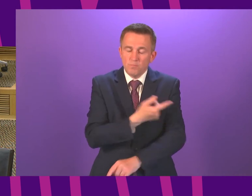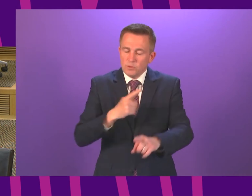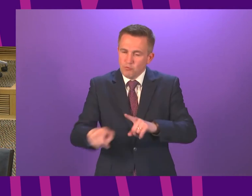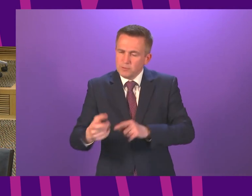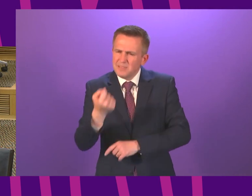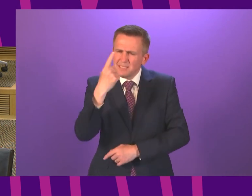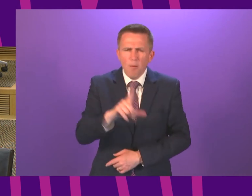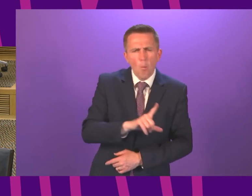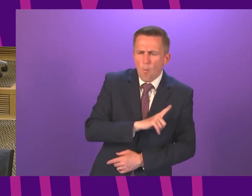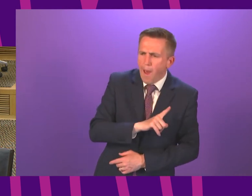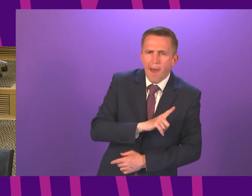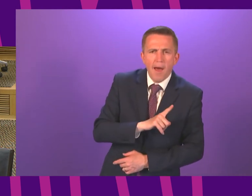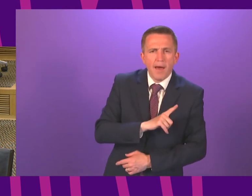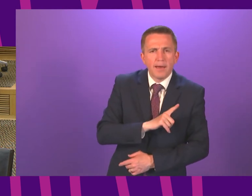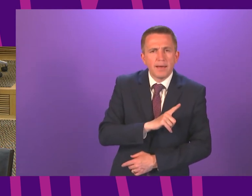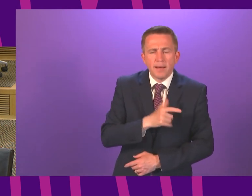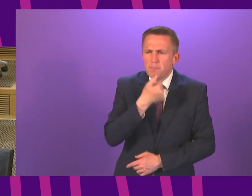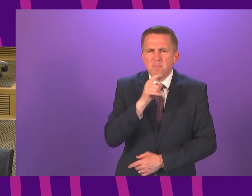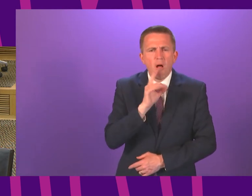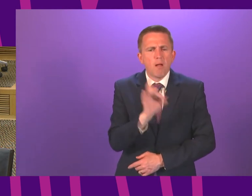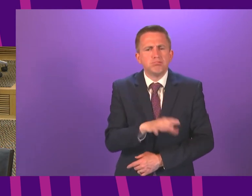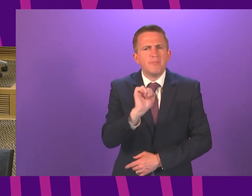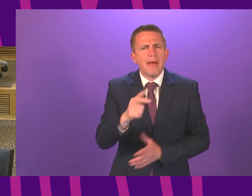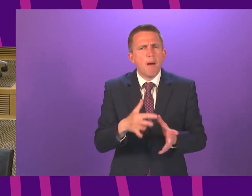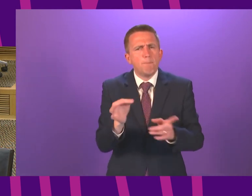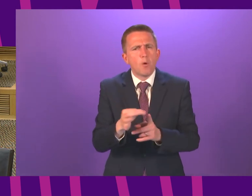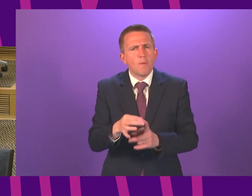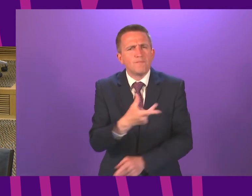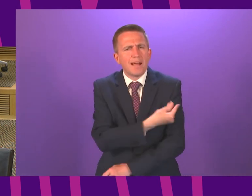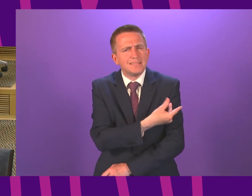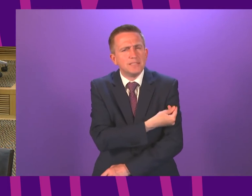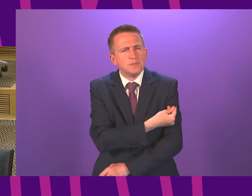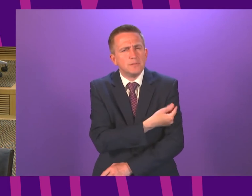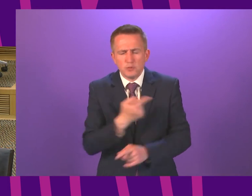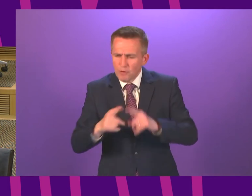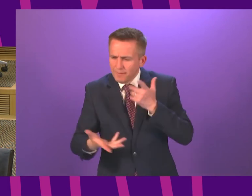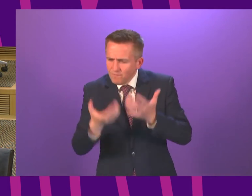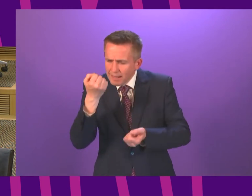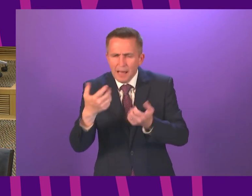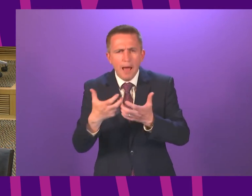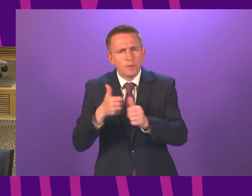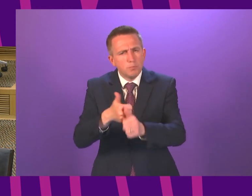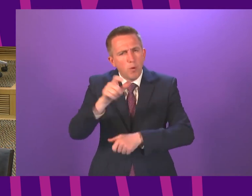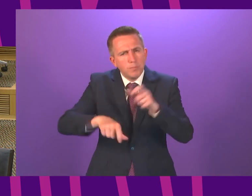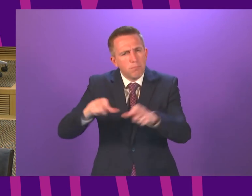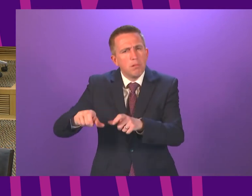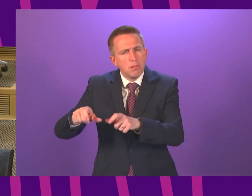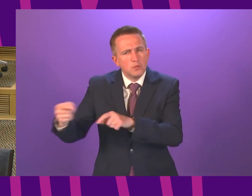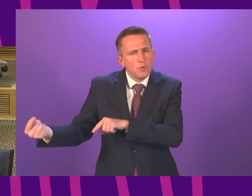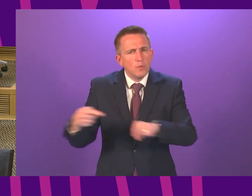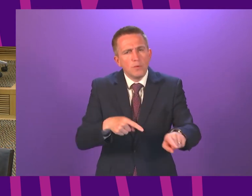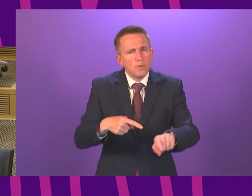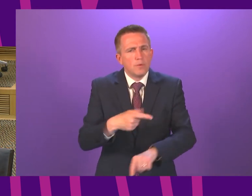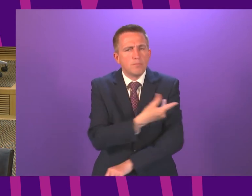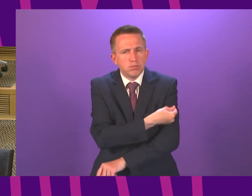to understand the reasons for people not attending and to address that there is more of an approach as we go down